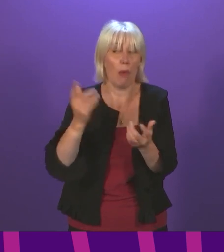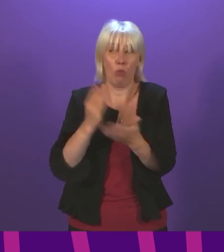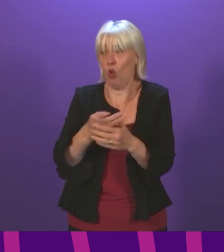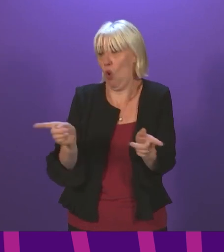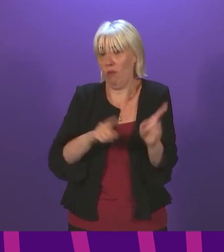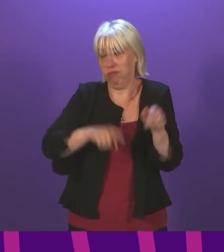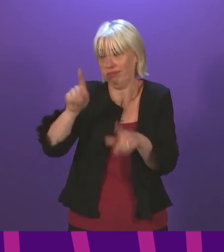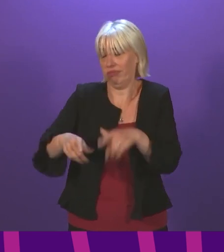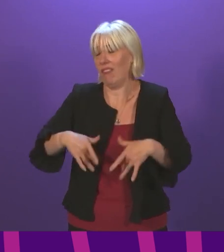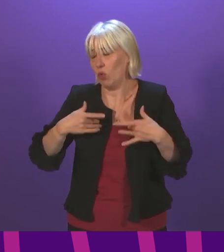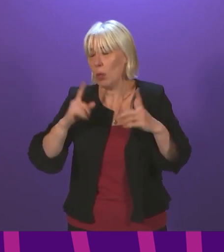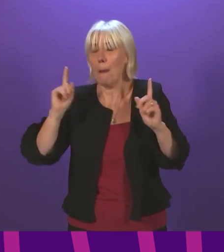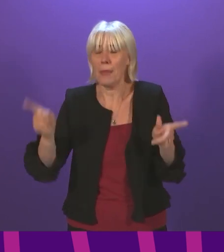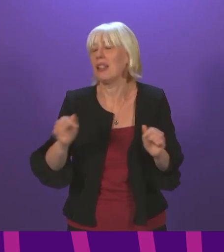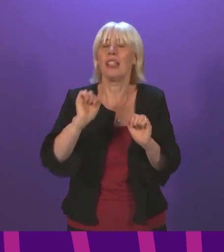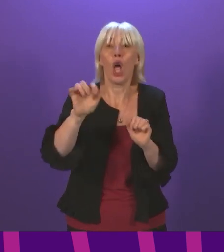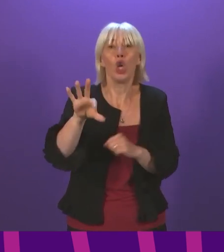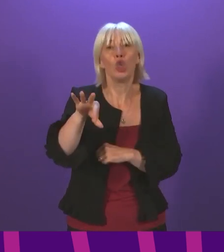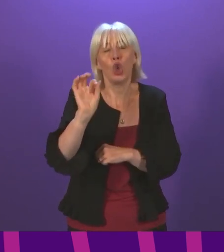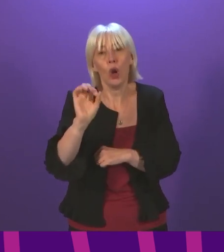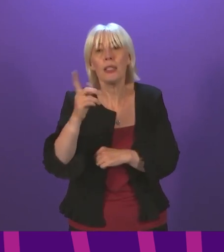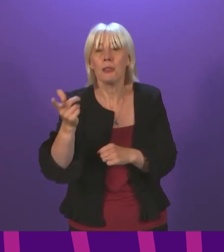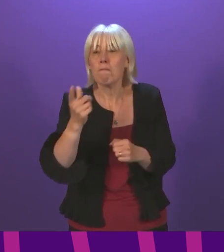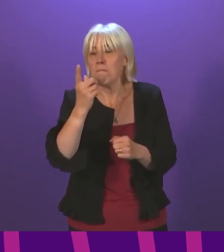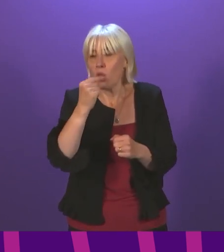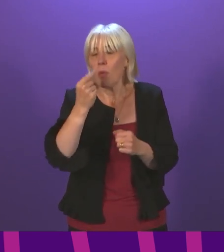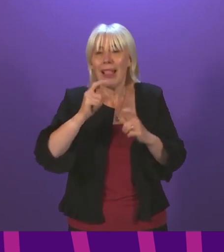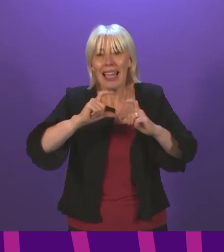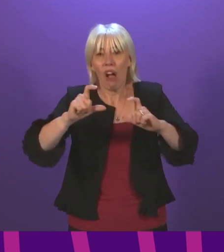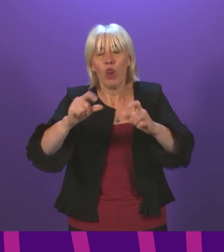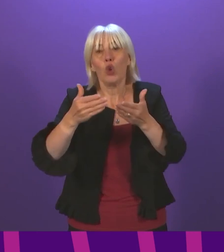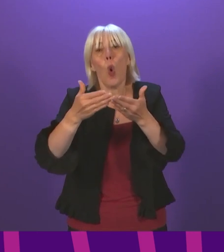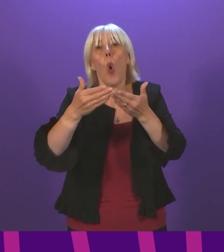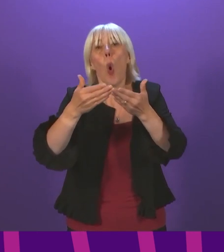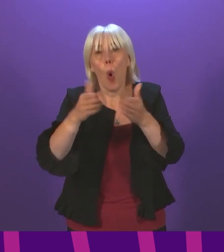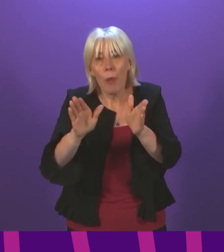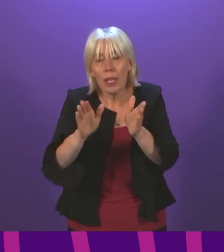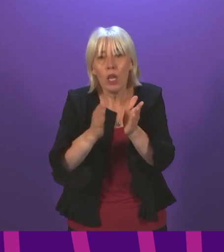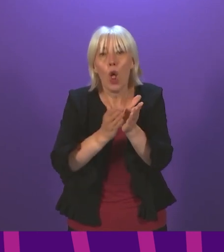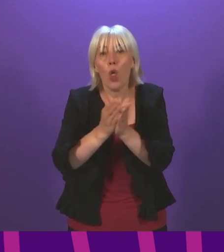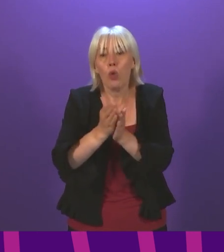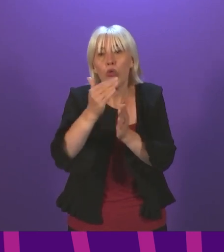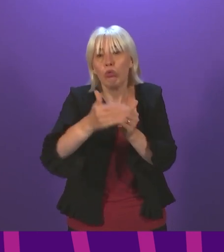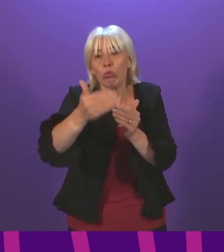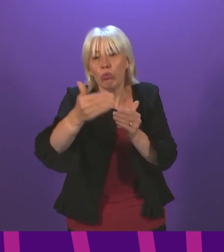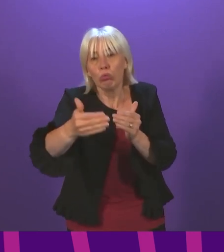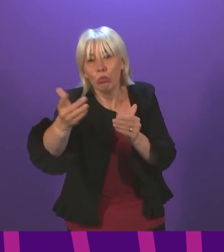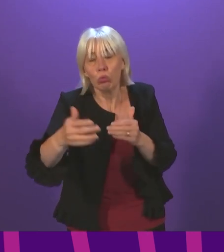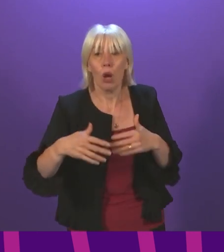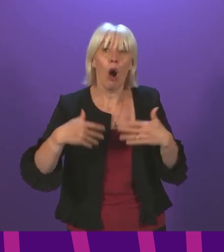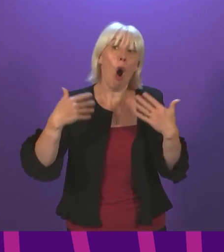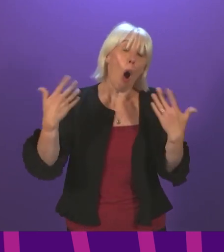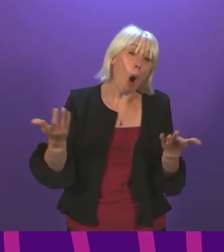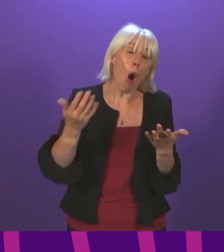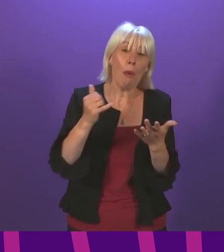I'm sure. But on balance, if this is a choice between being able to continue to operate over the next few months or finding themselves